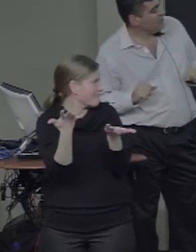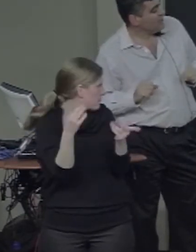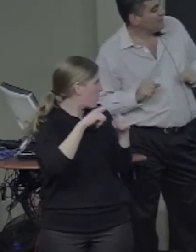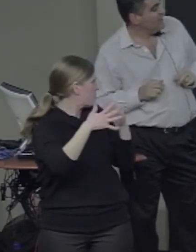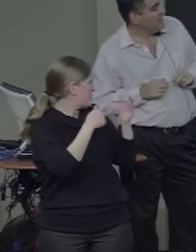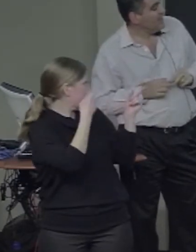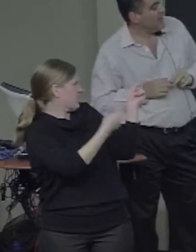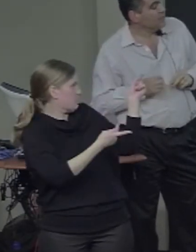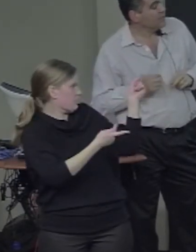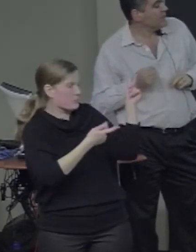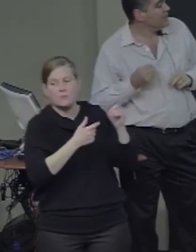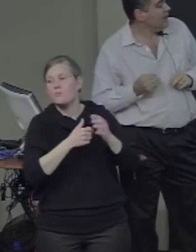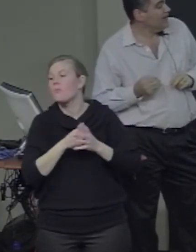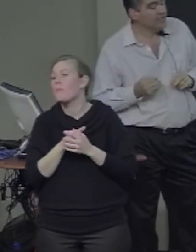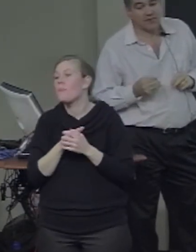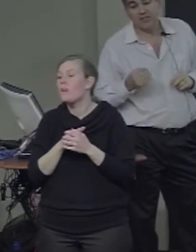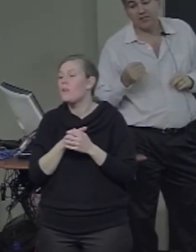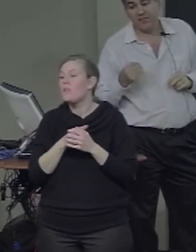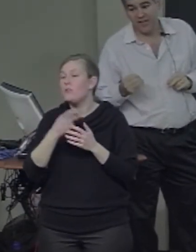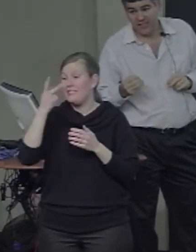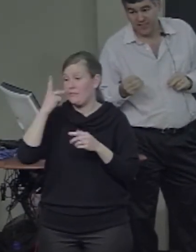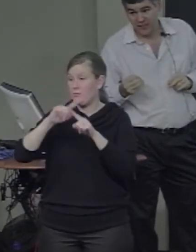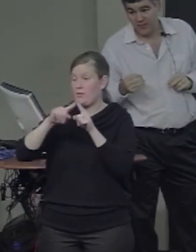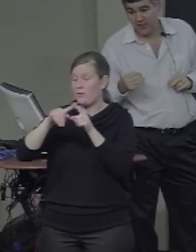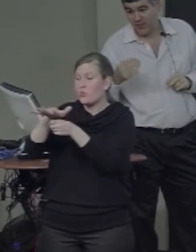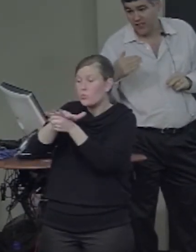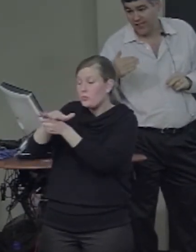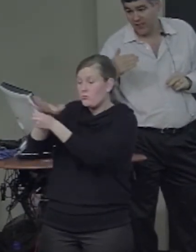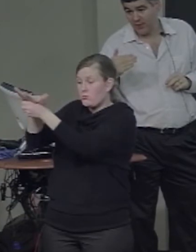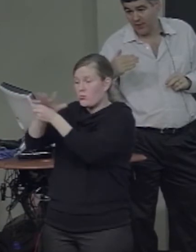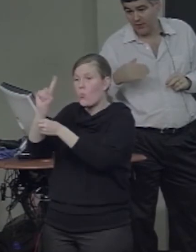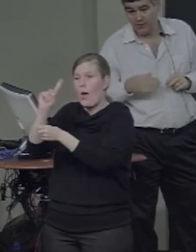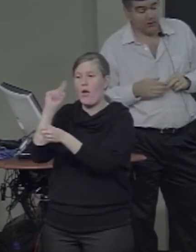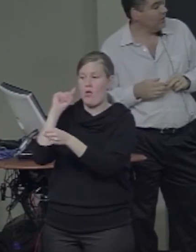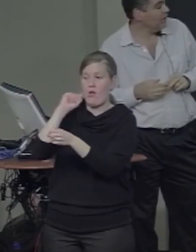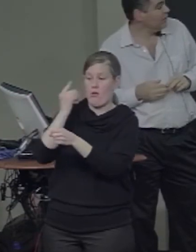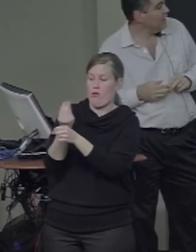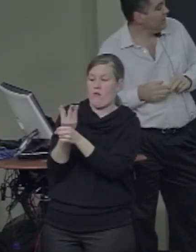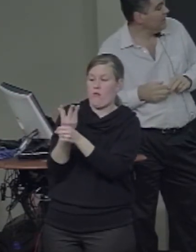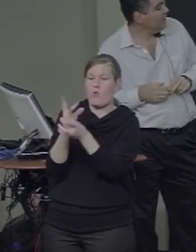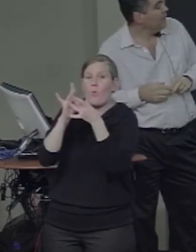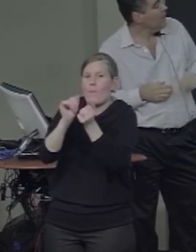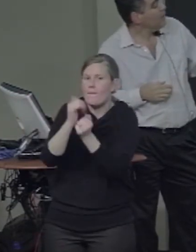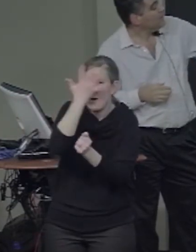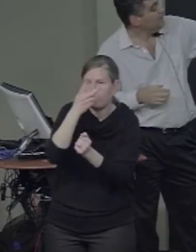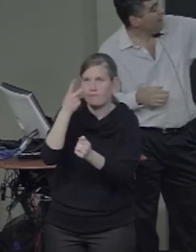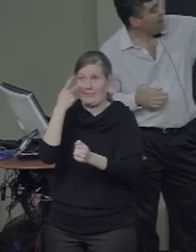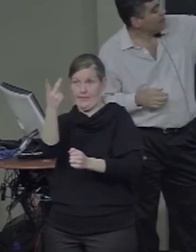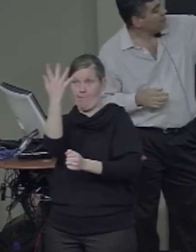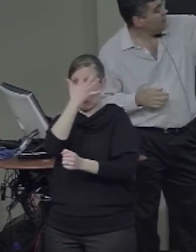in cortex that are responsive to faces in yellow and red, compared with